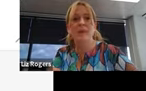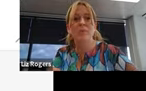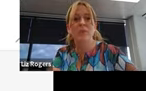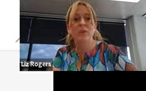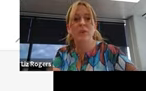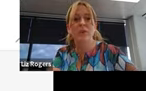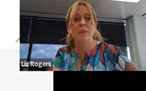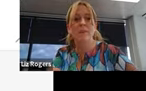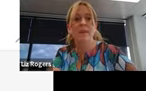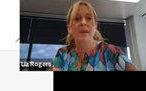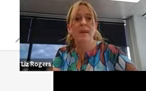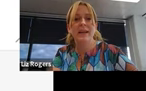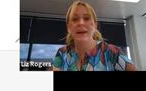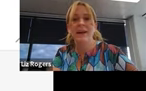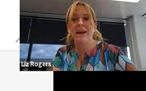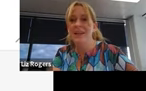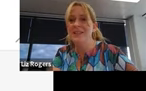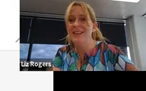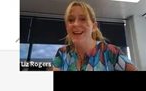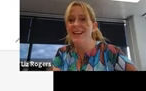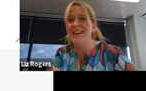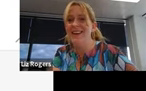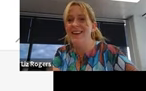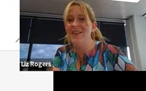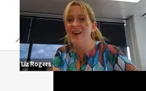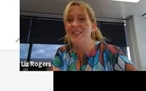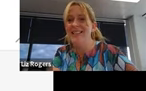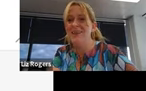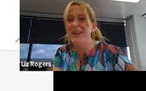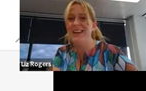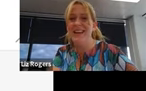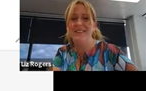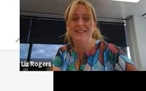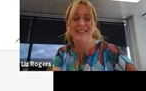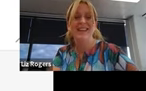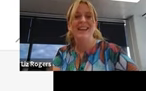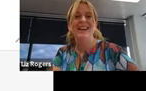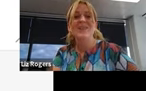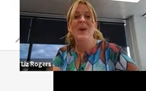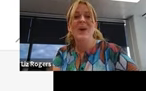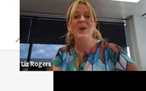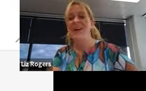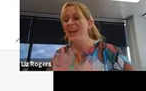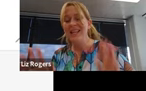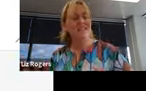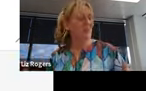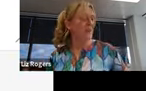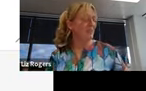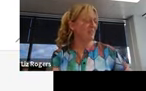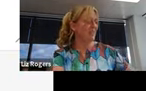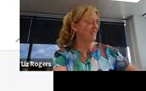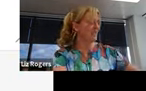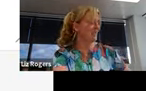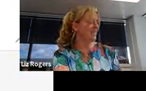My little poor little computer. Okay. Can you see that? Oh, no, it's just still blank. Okay, good. So in the